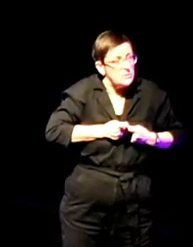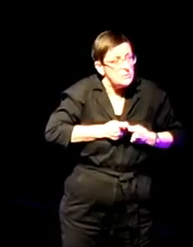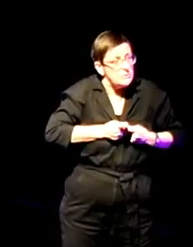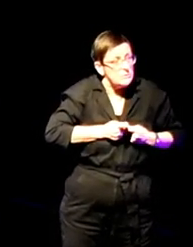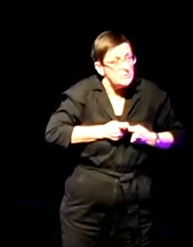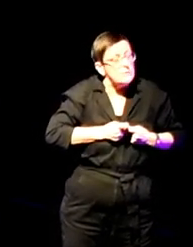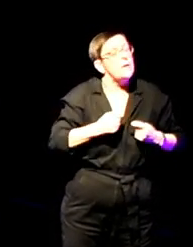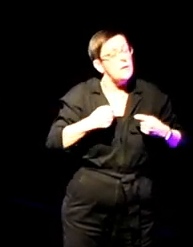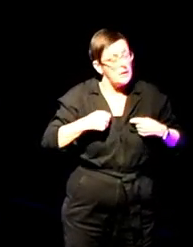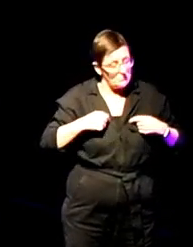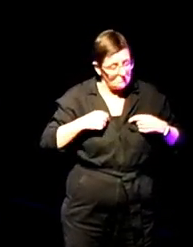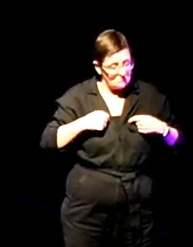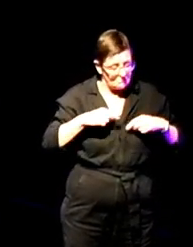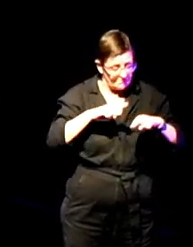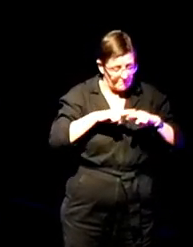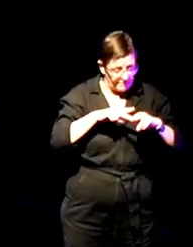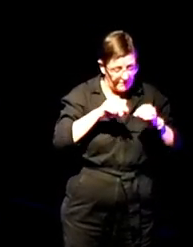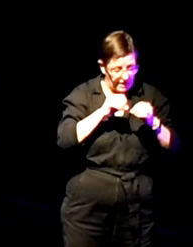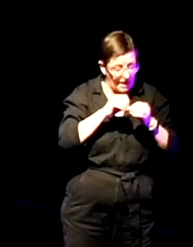fibrosed.